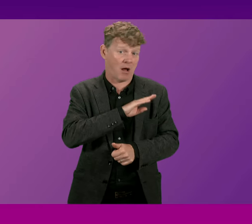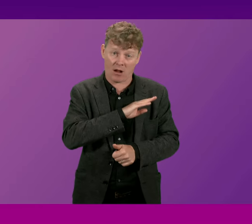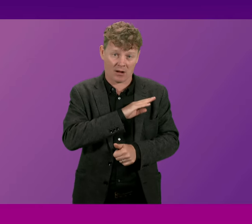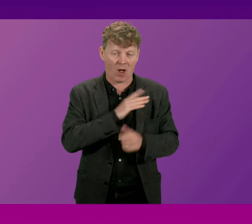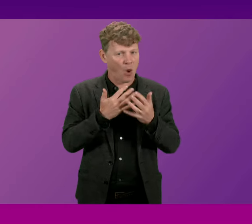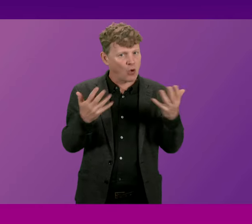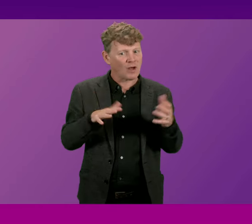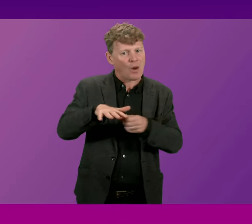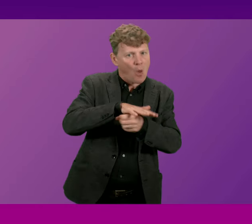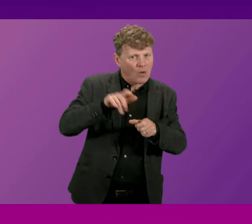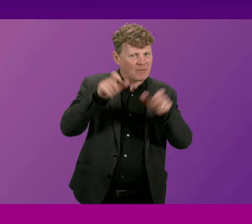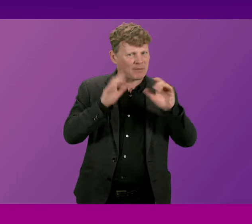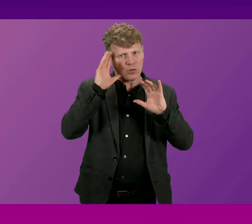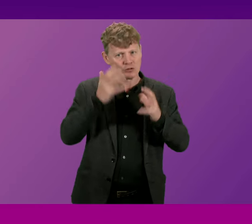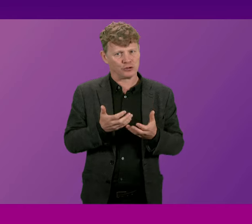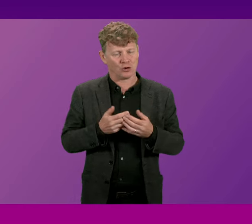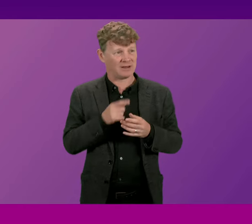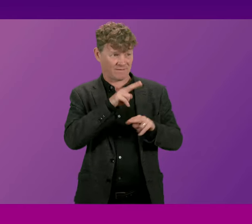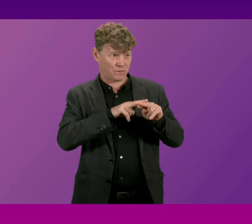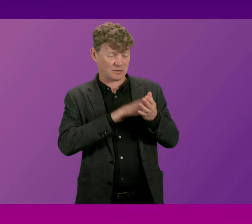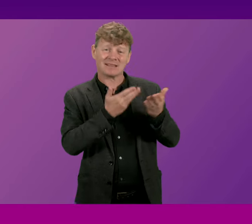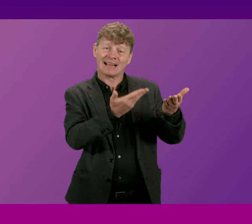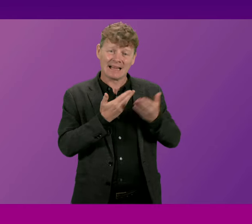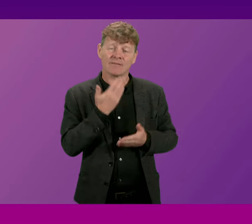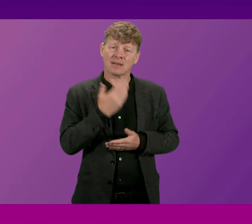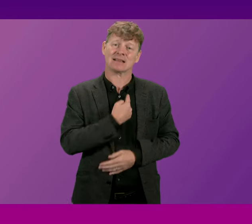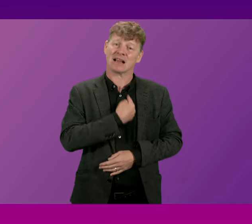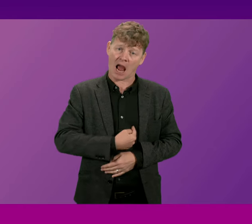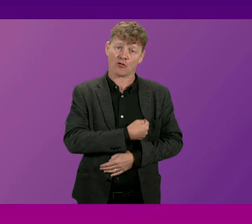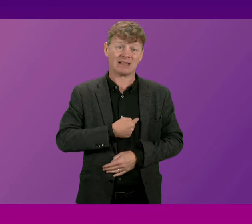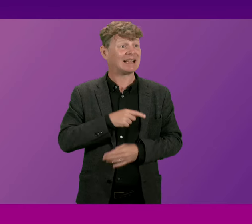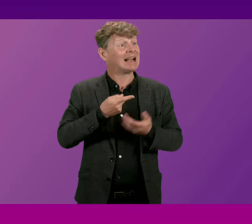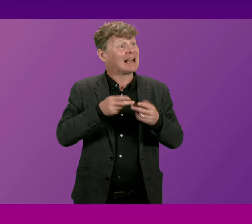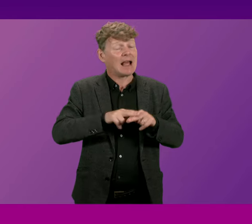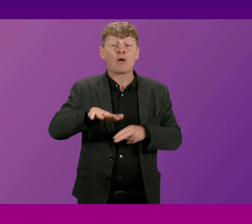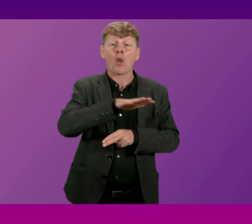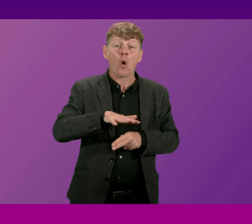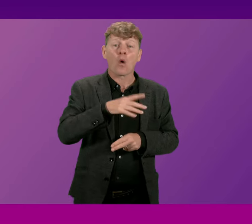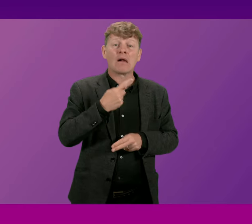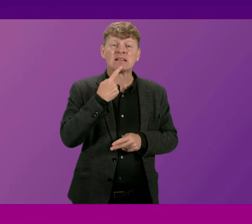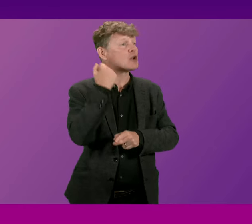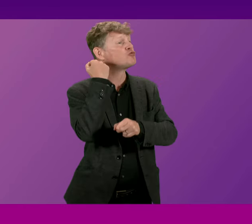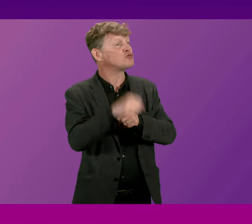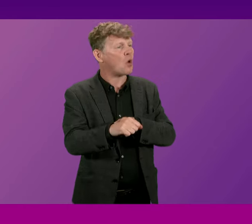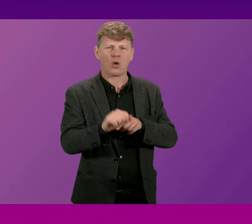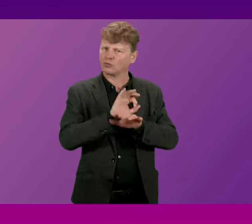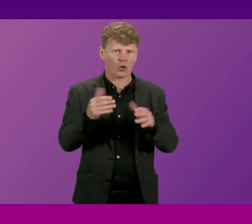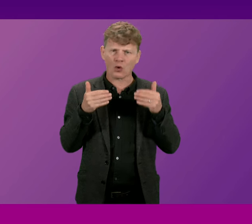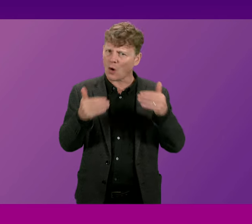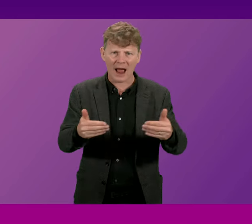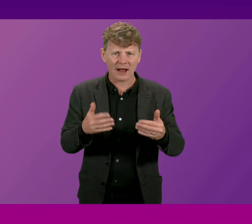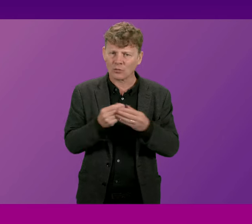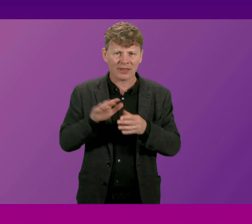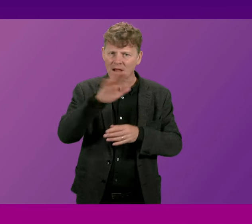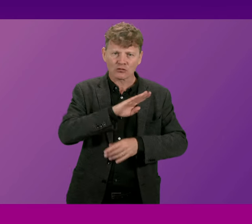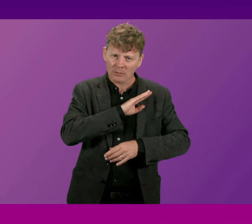what is planned Can the First Minister give a guarantee today that if local people say no to the proposal it will not go ahead? First